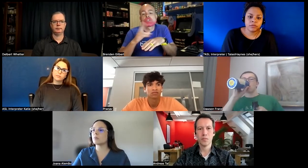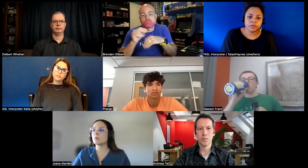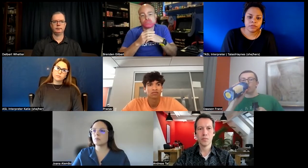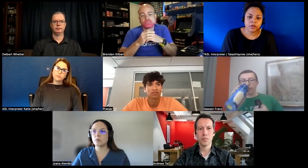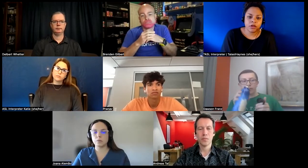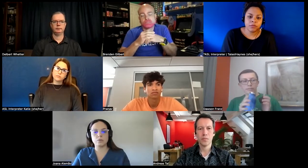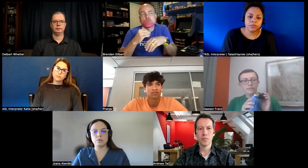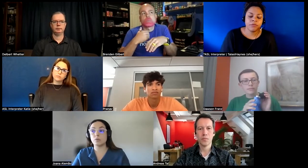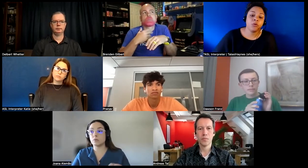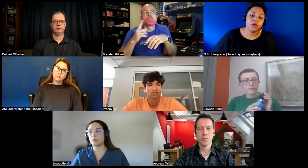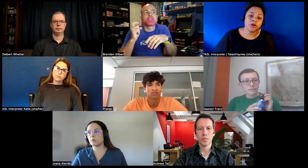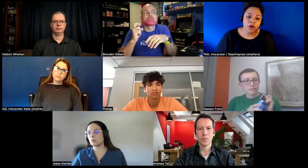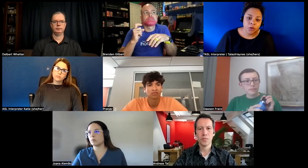um before no